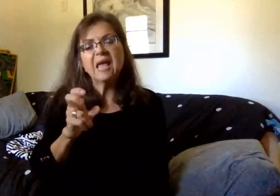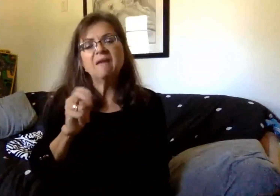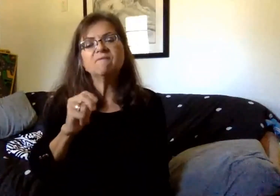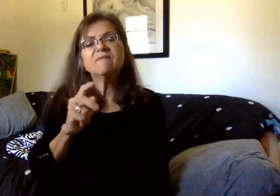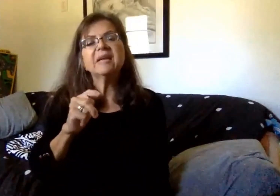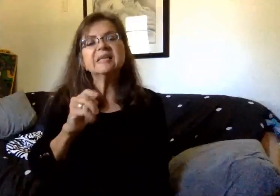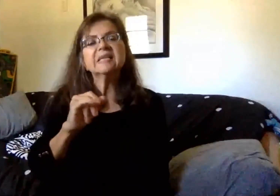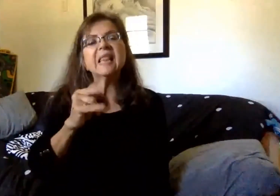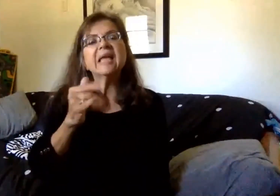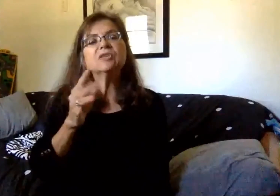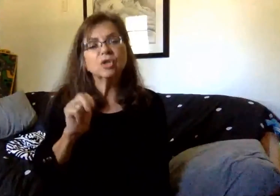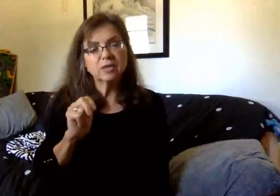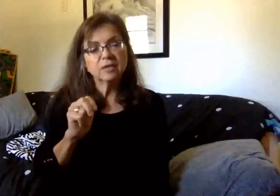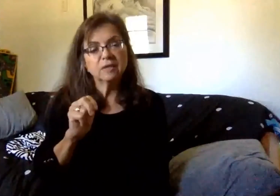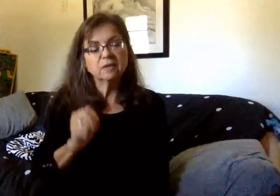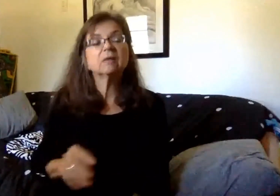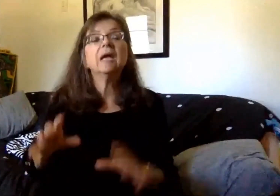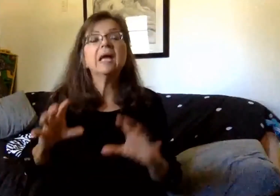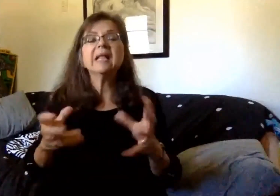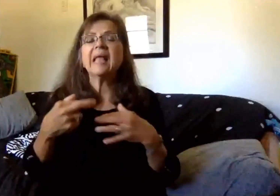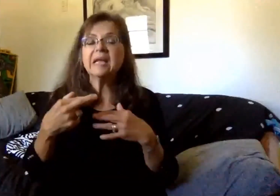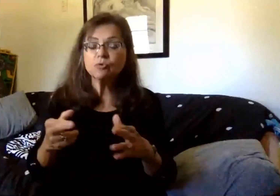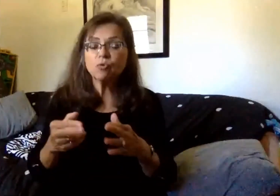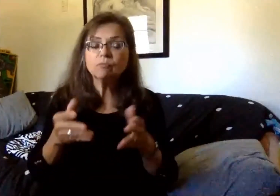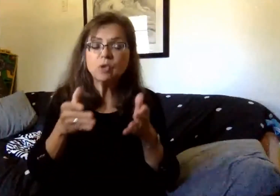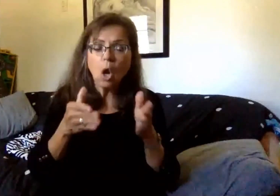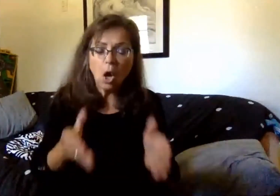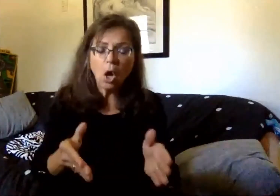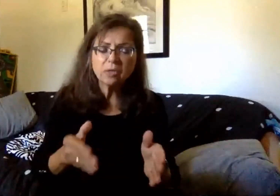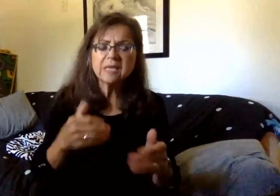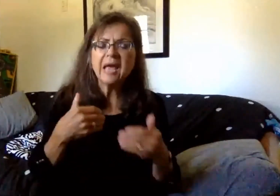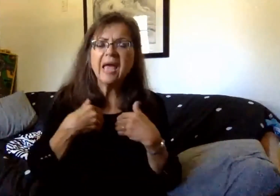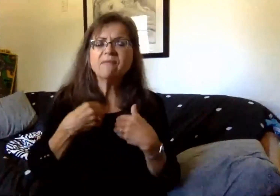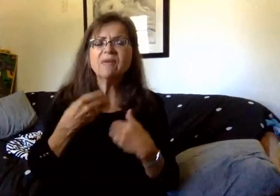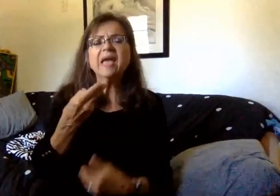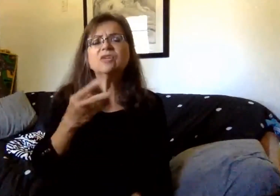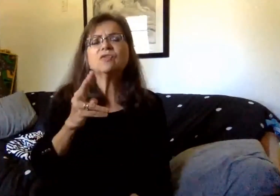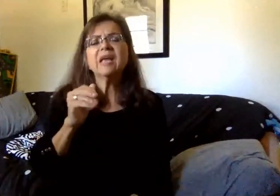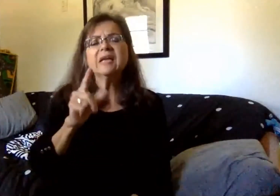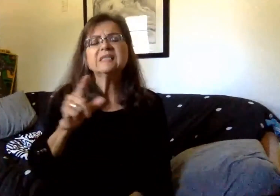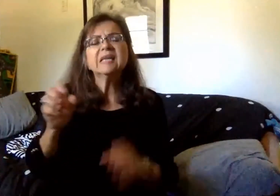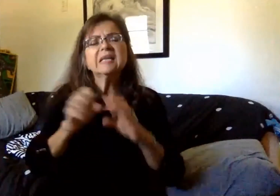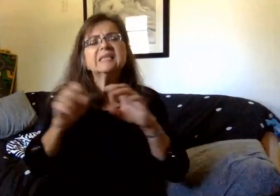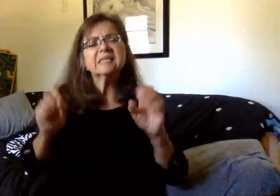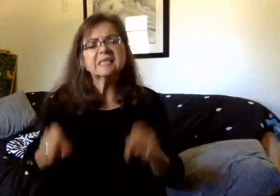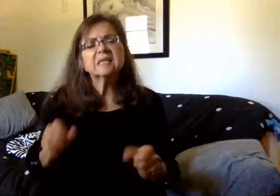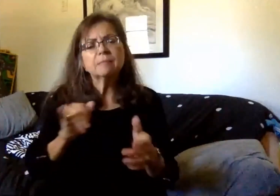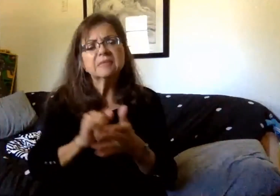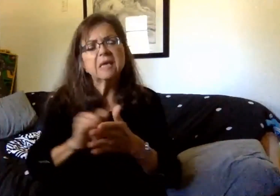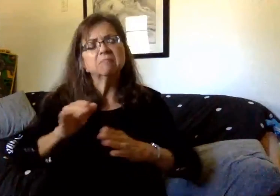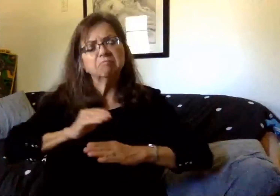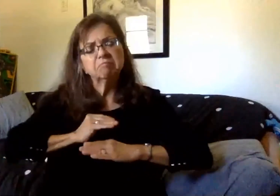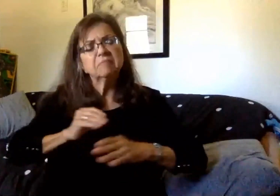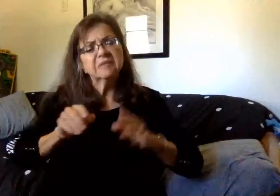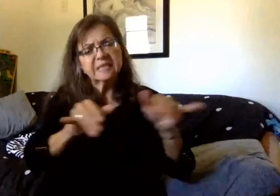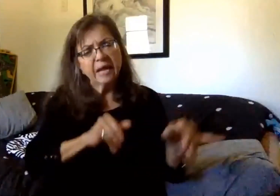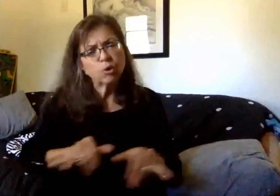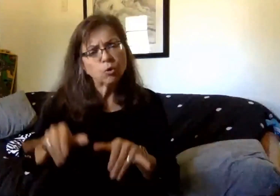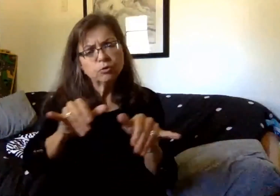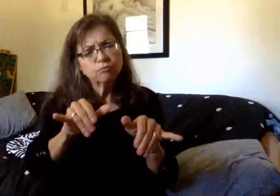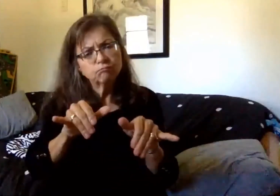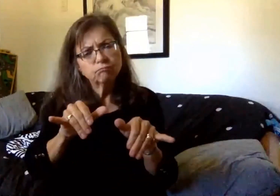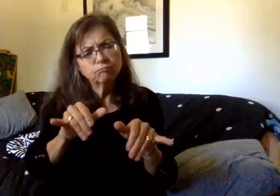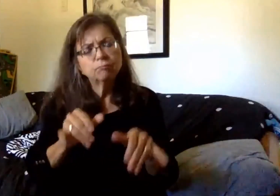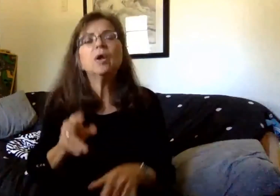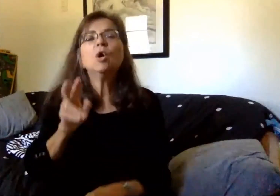Do classrooms, hallways, gymnasiums all have HVAC systems that meet the new standards? The New York Department